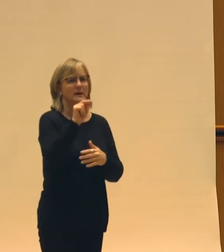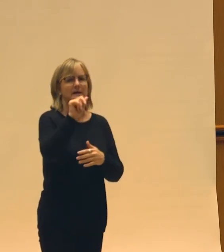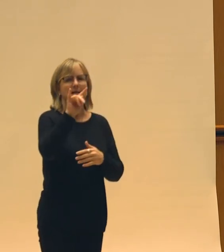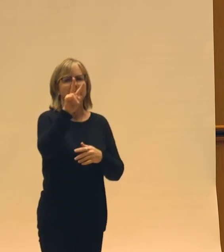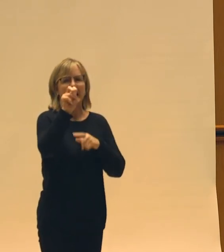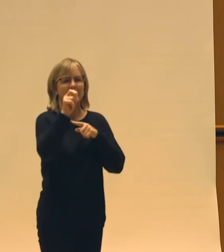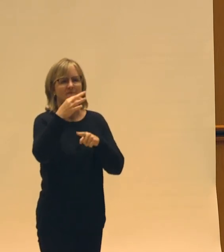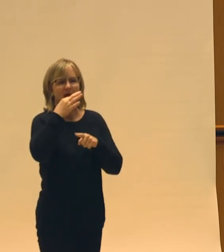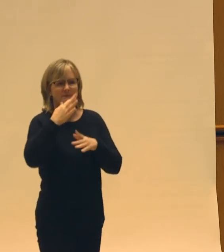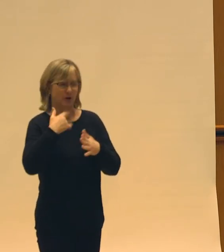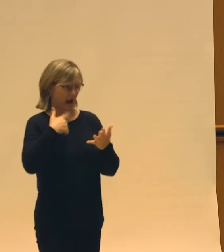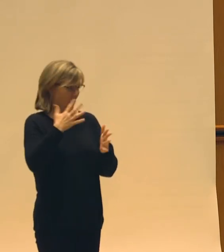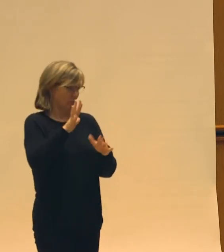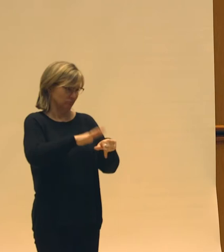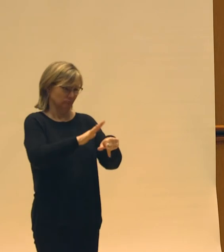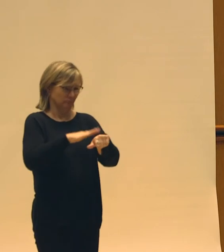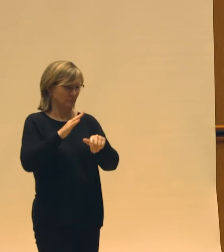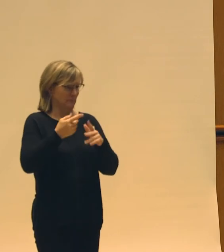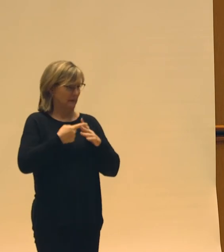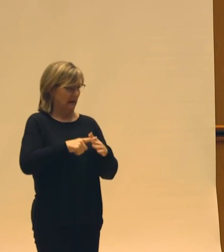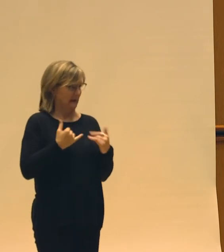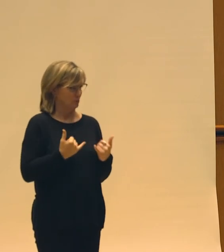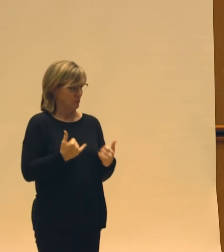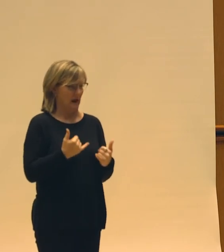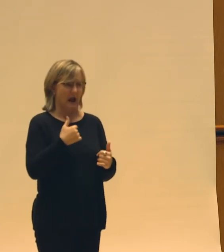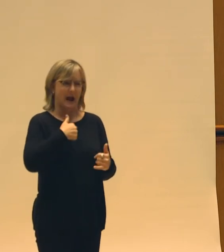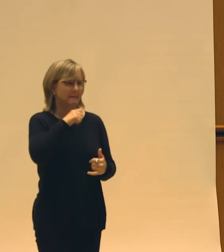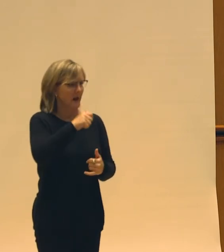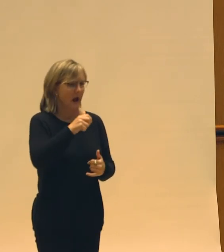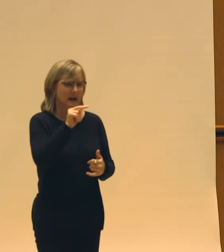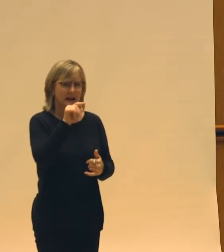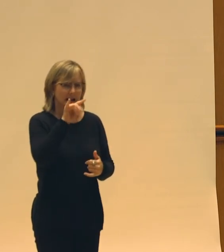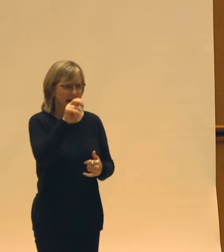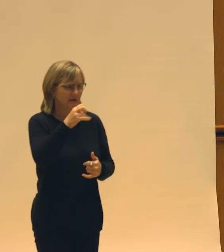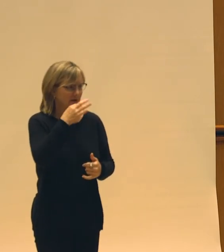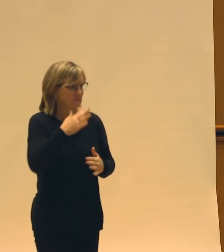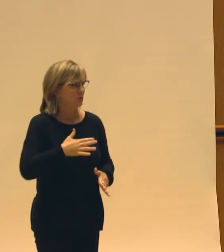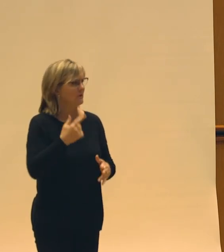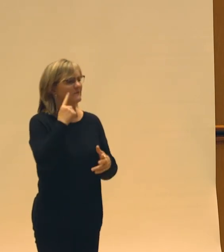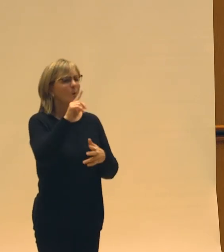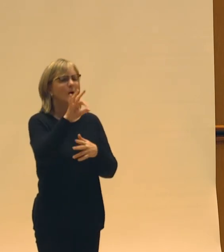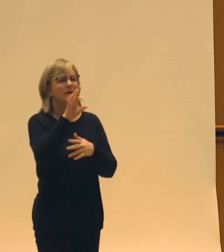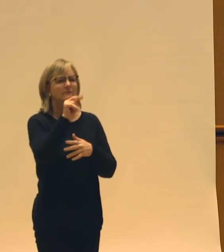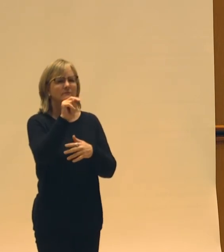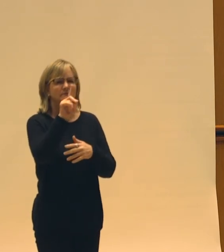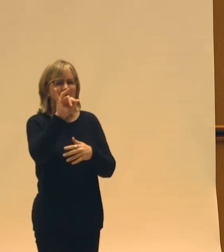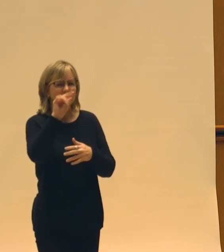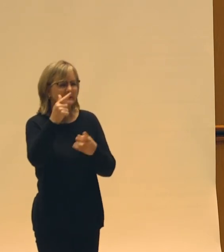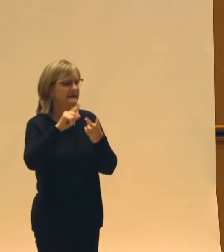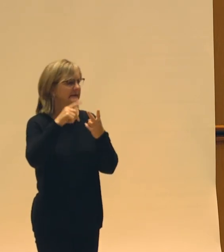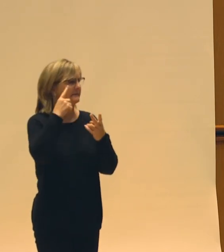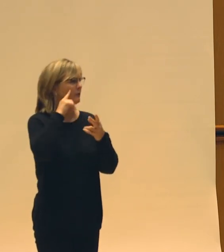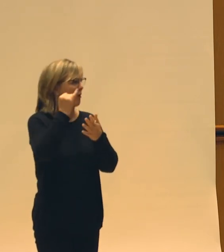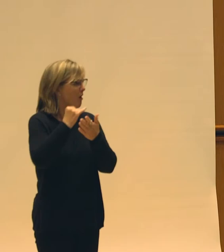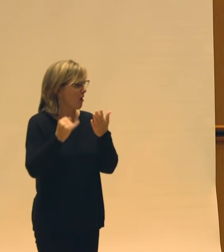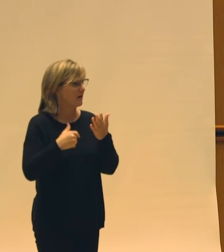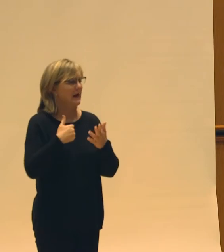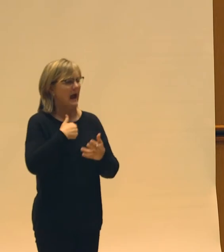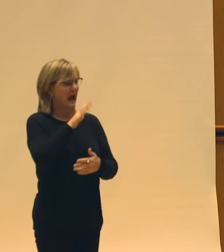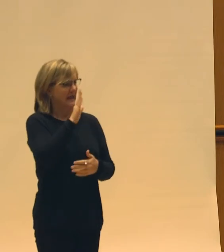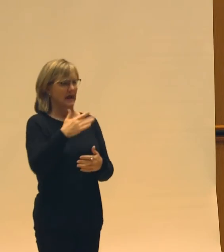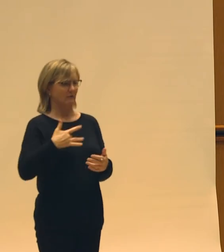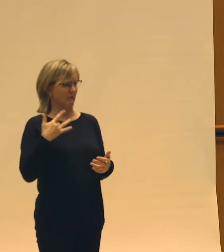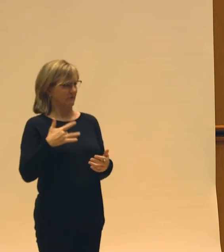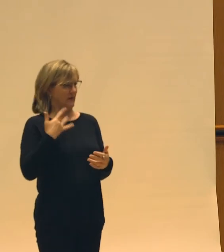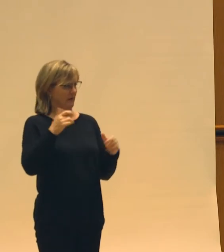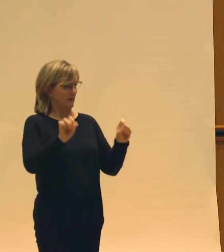the beginning of this talk, in art spaces, in funding spaces. And I never felt